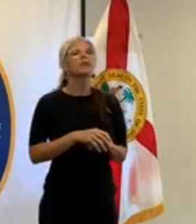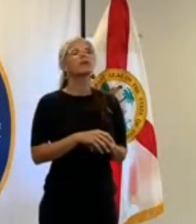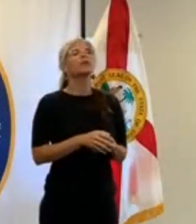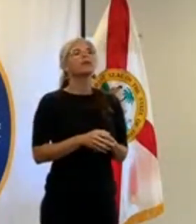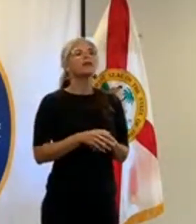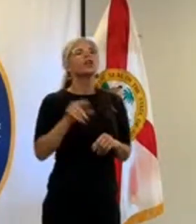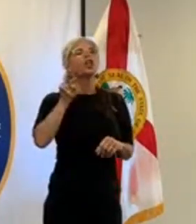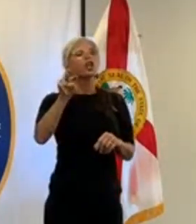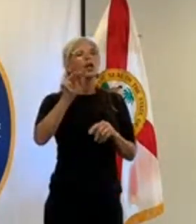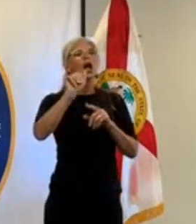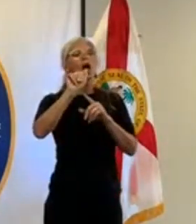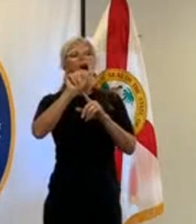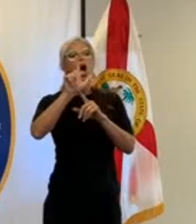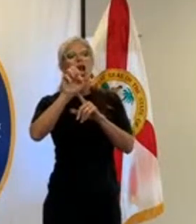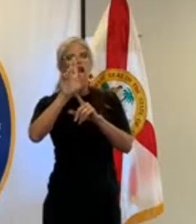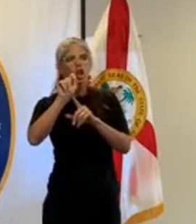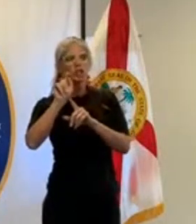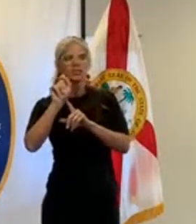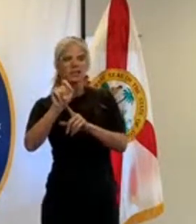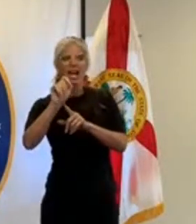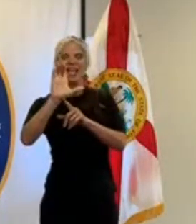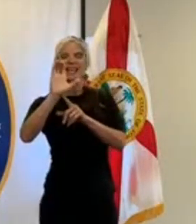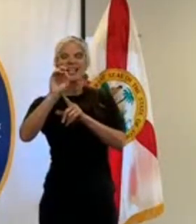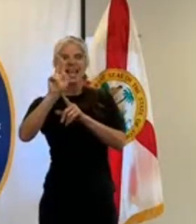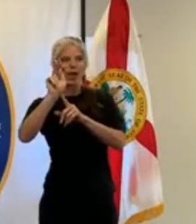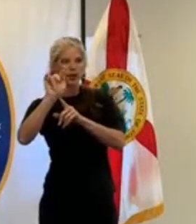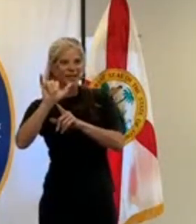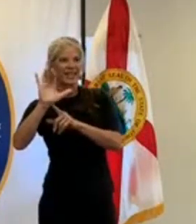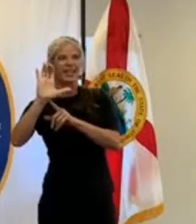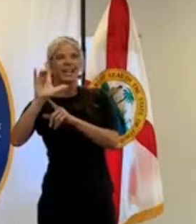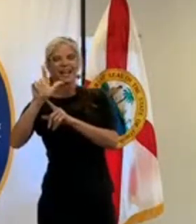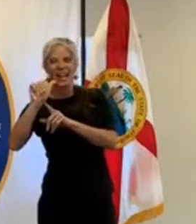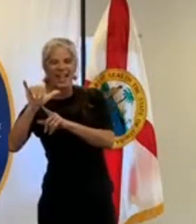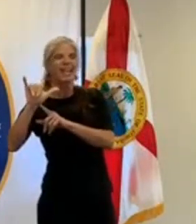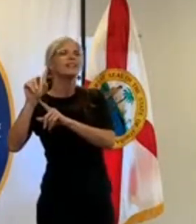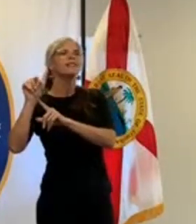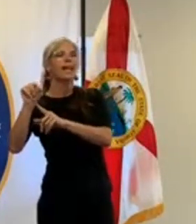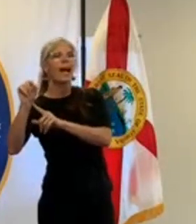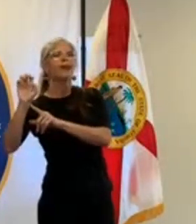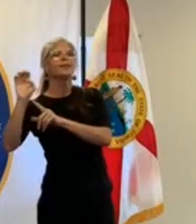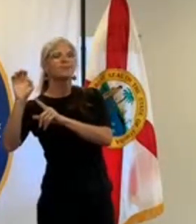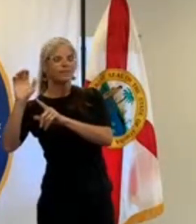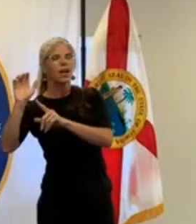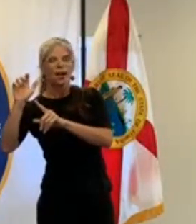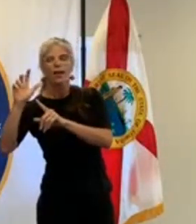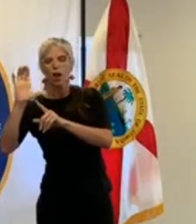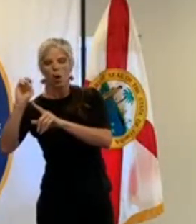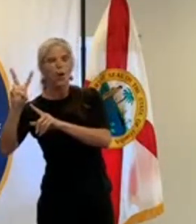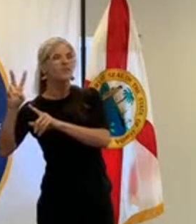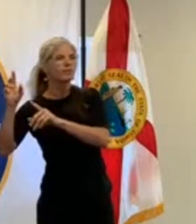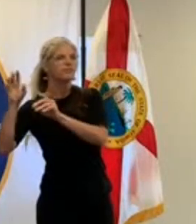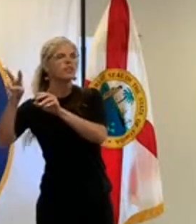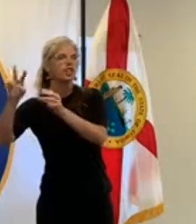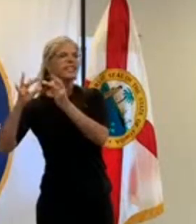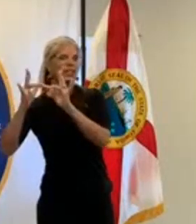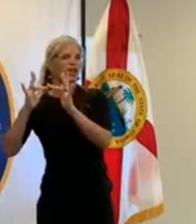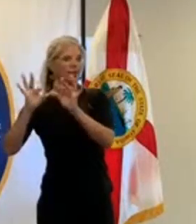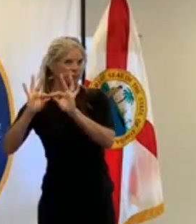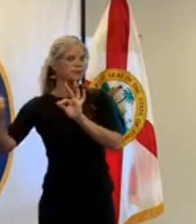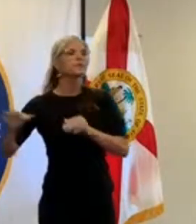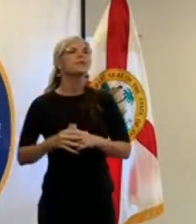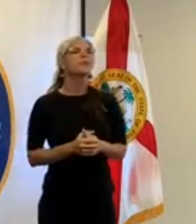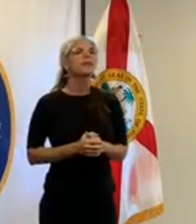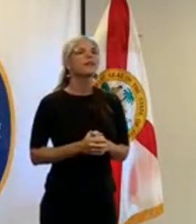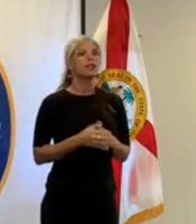.com we're on day 25 of a unified command working on with our partners from BCC the Department of